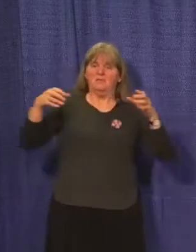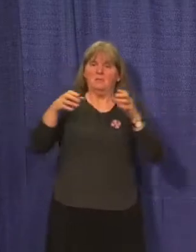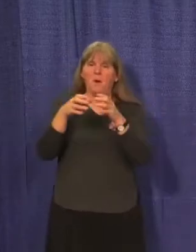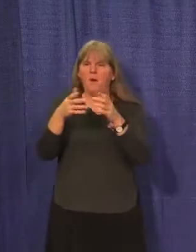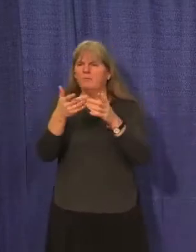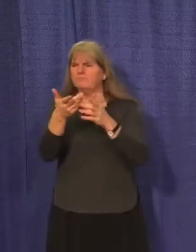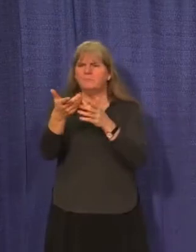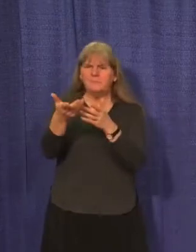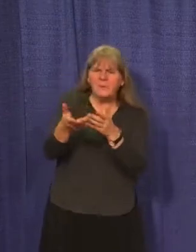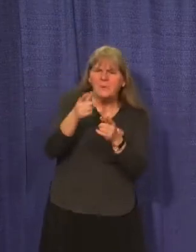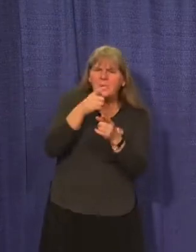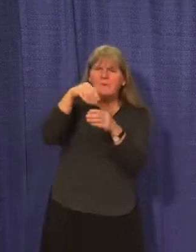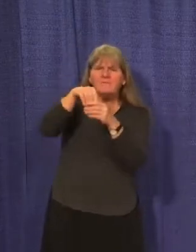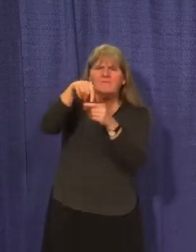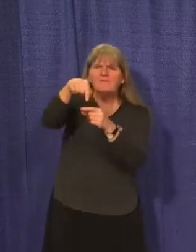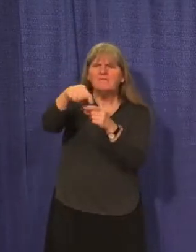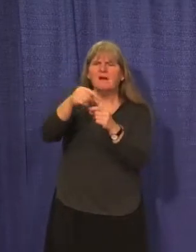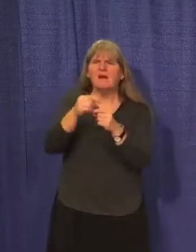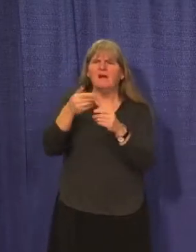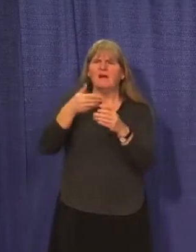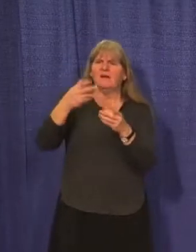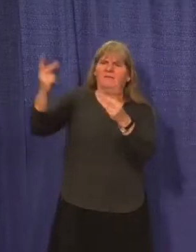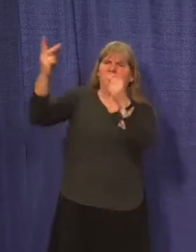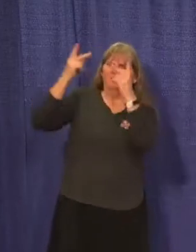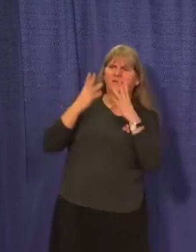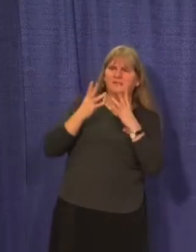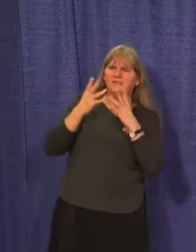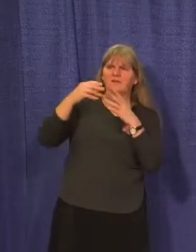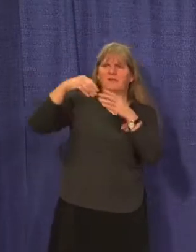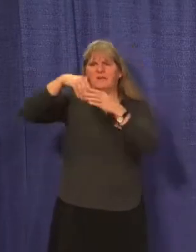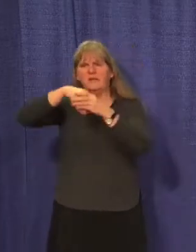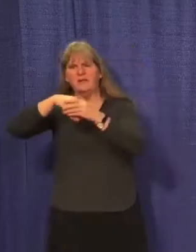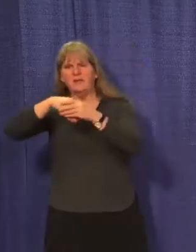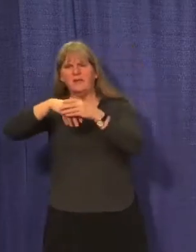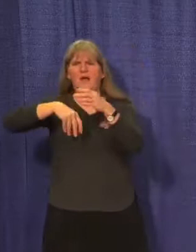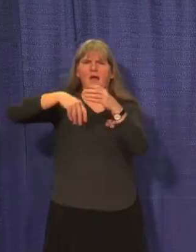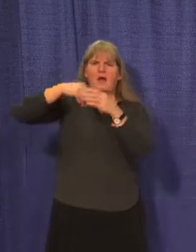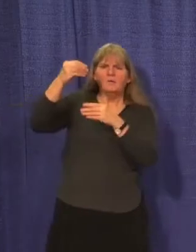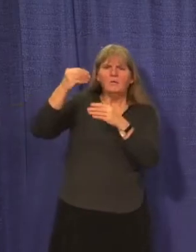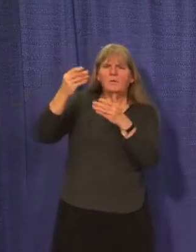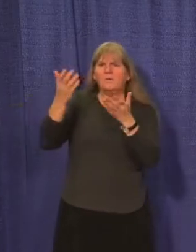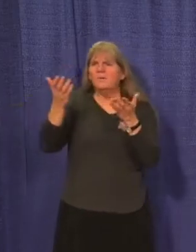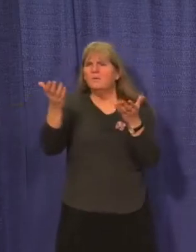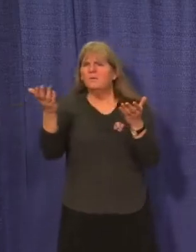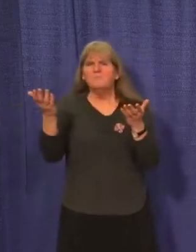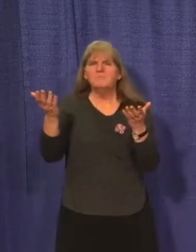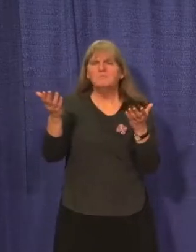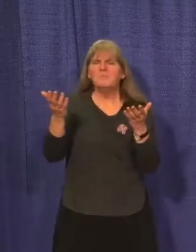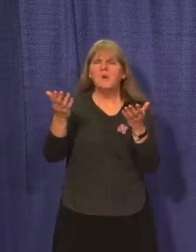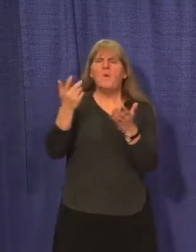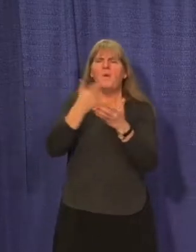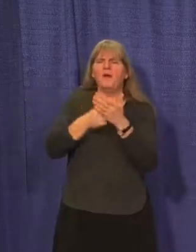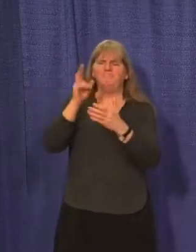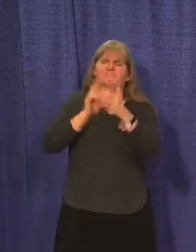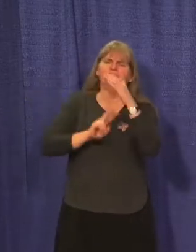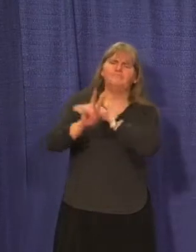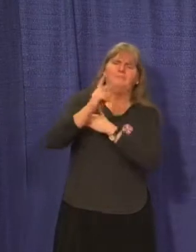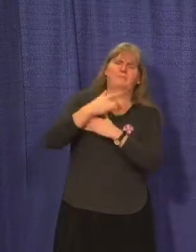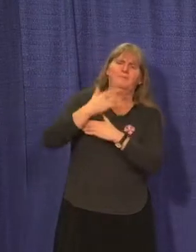are there are there guests is it indoors is it outdoors what are the anticipated